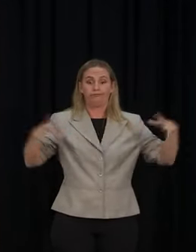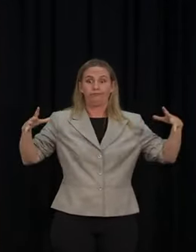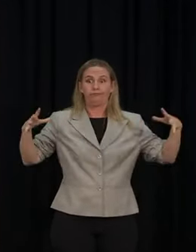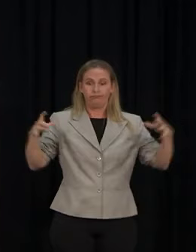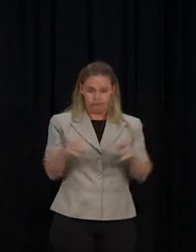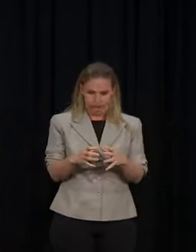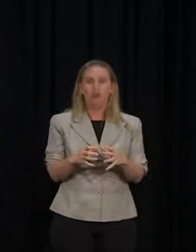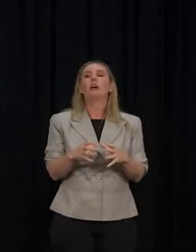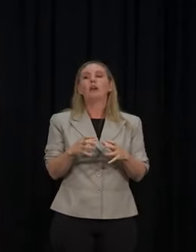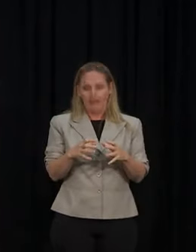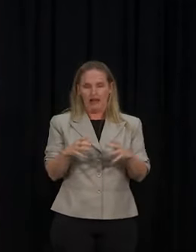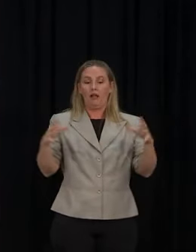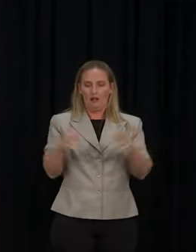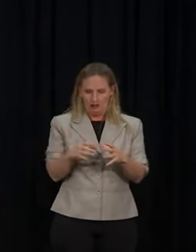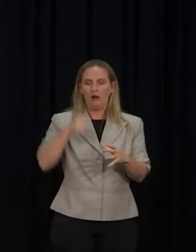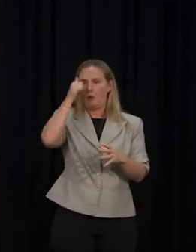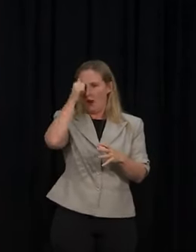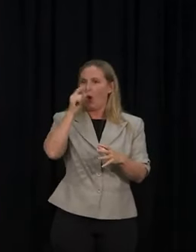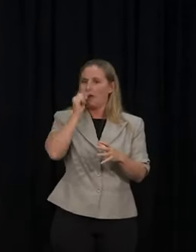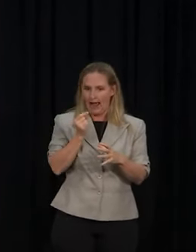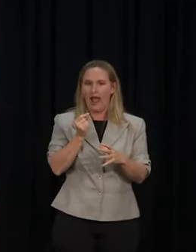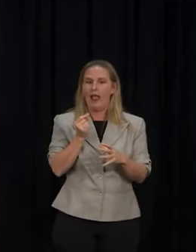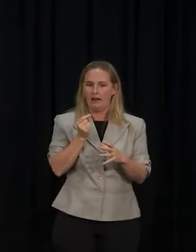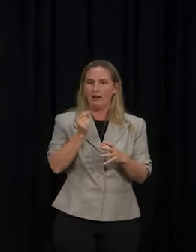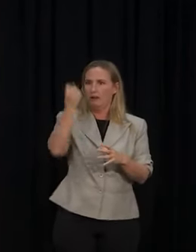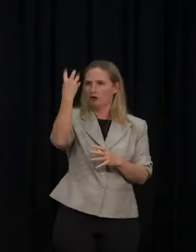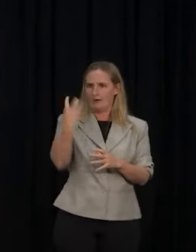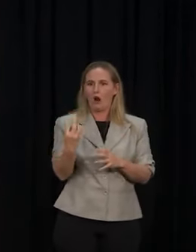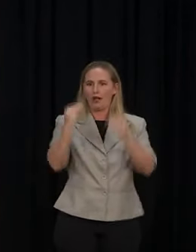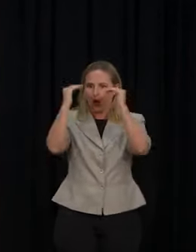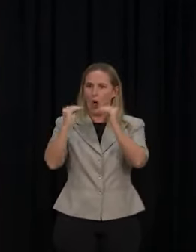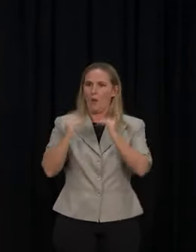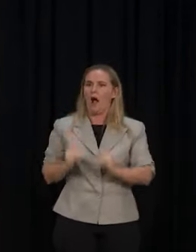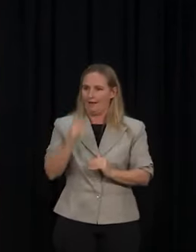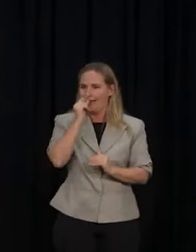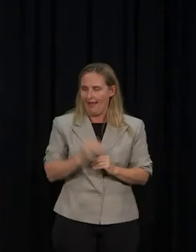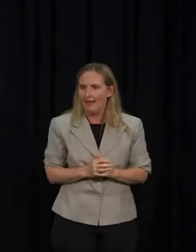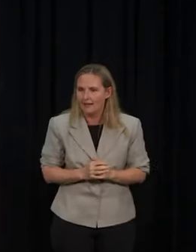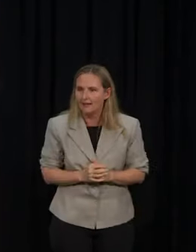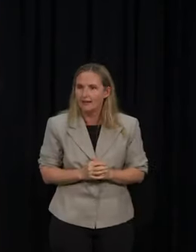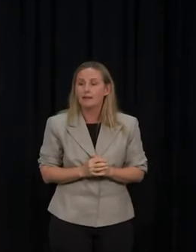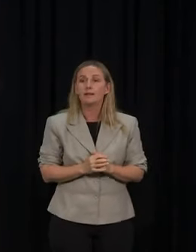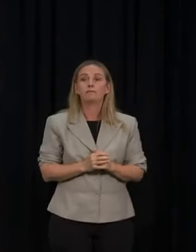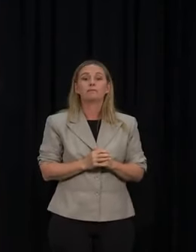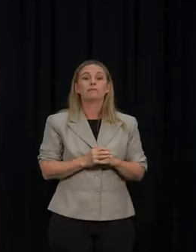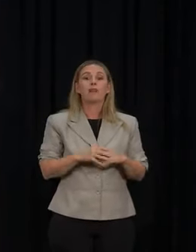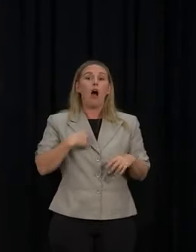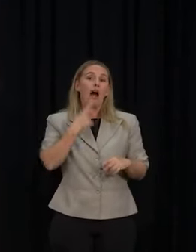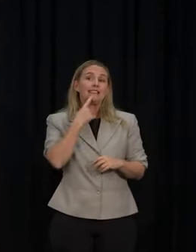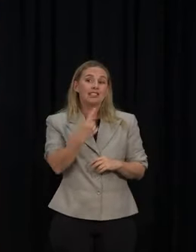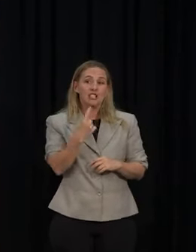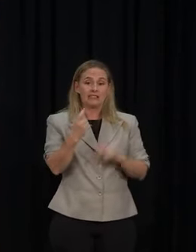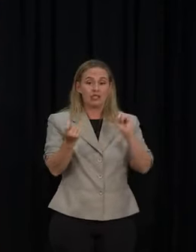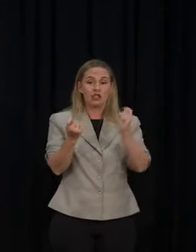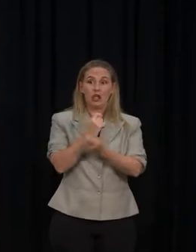enable us then to progressively move back through the system. The one change in settings I'm suggesting today is that because